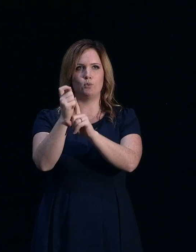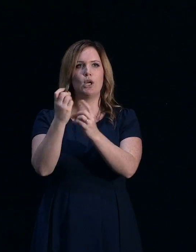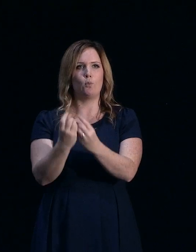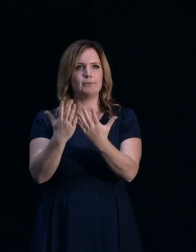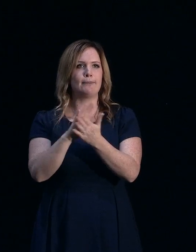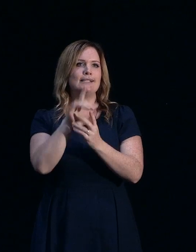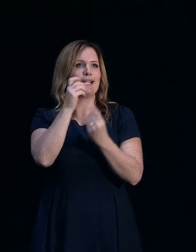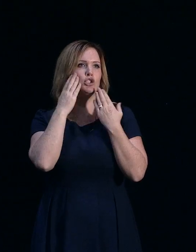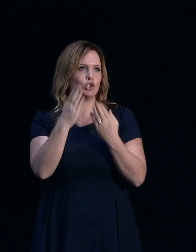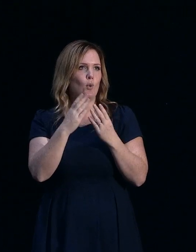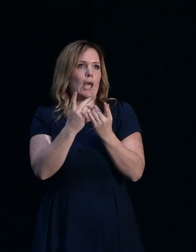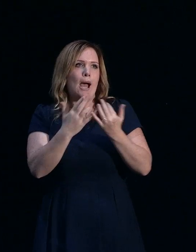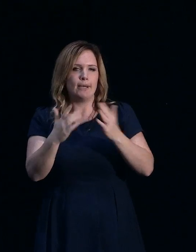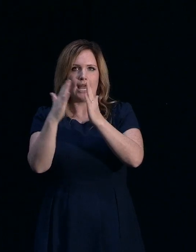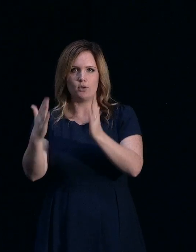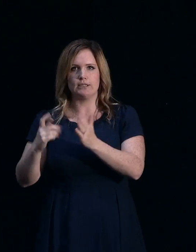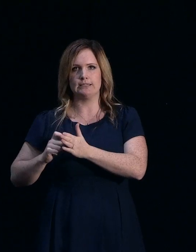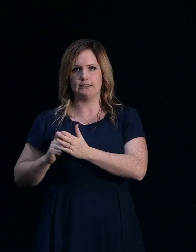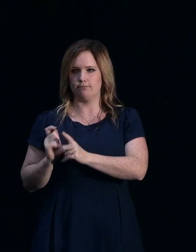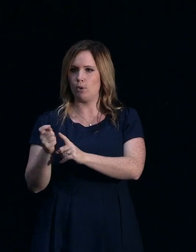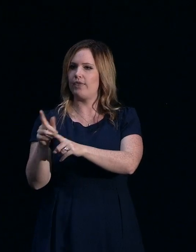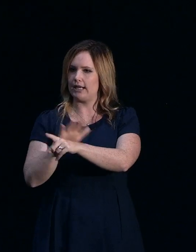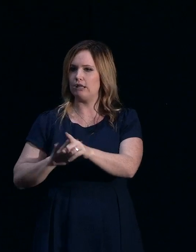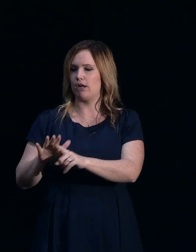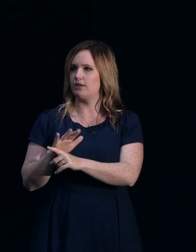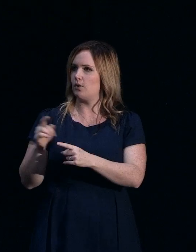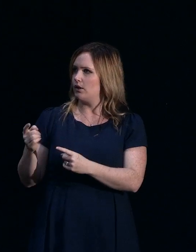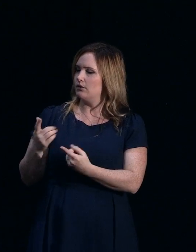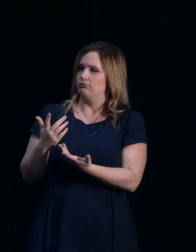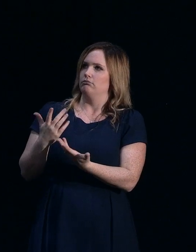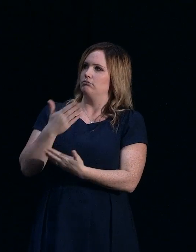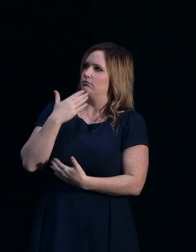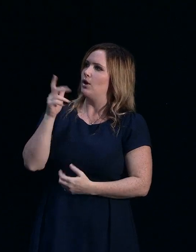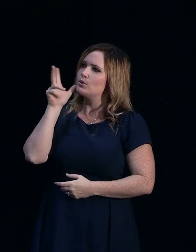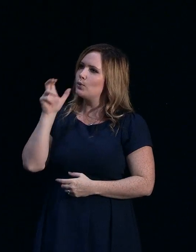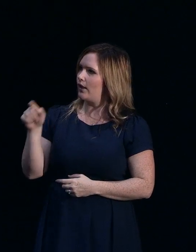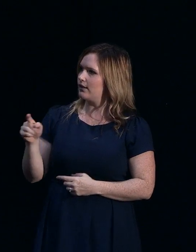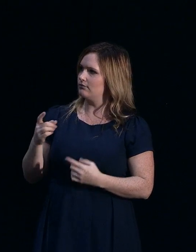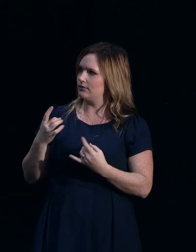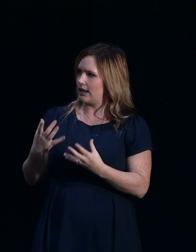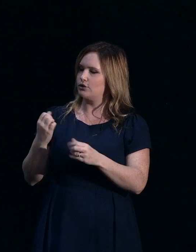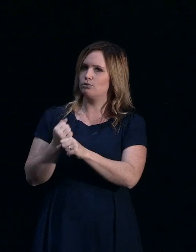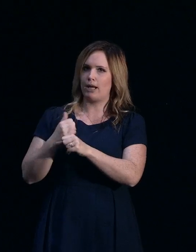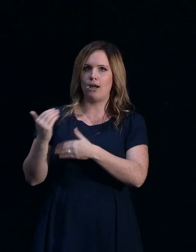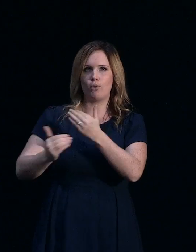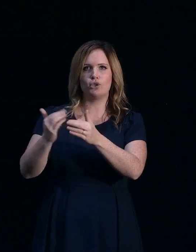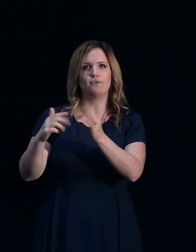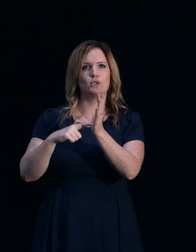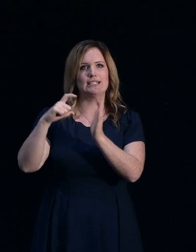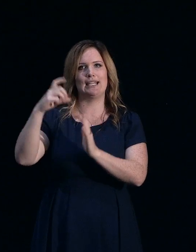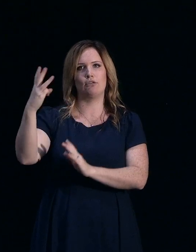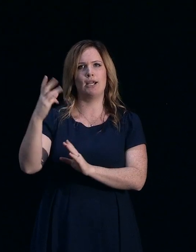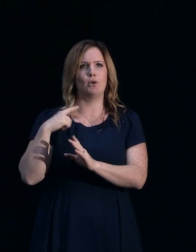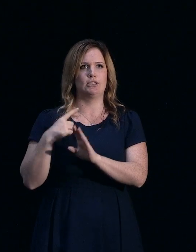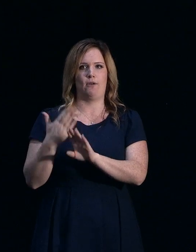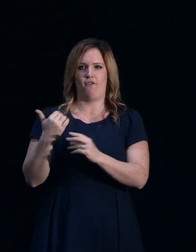progress. So that's at least comforting that progress is starting to be made in TC3 because previously we just